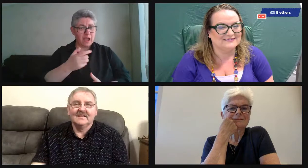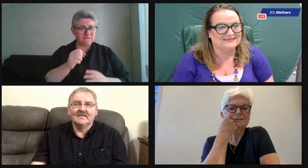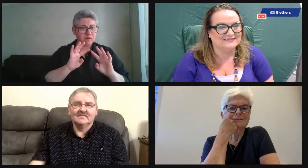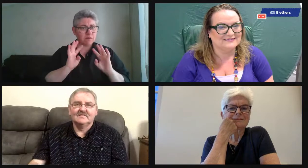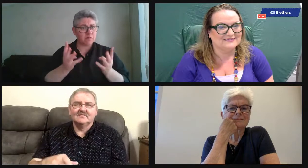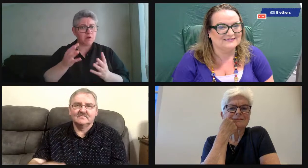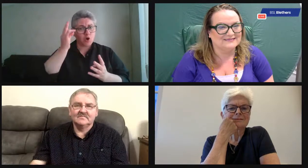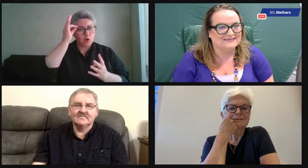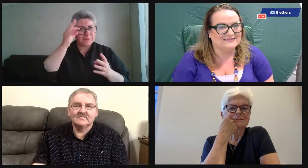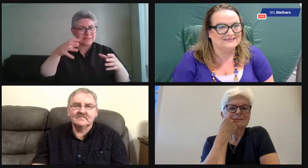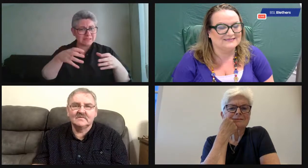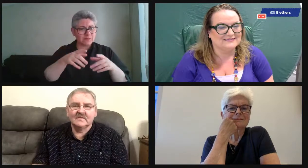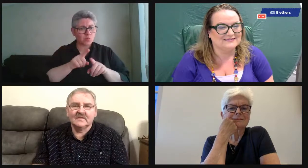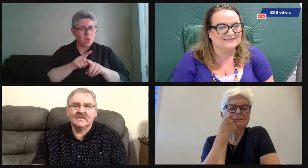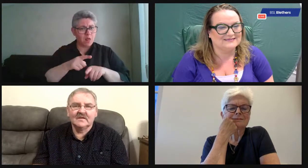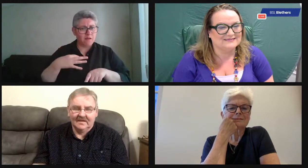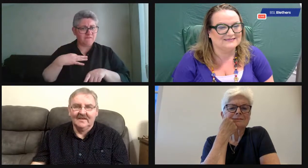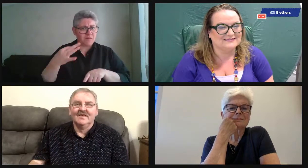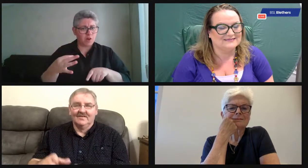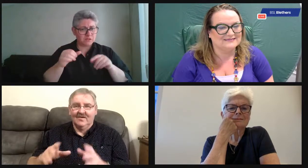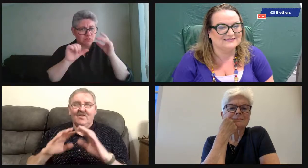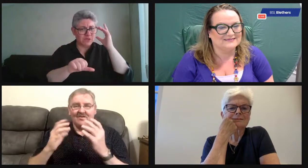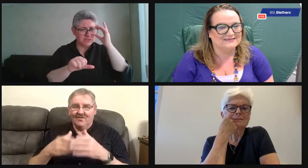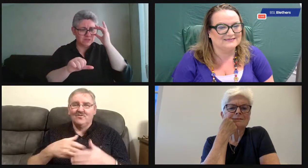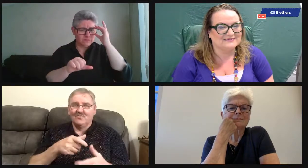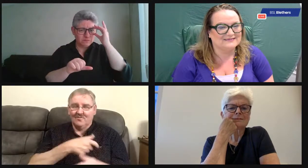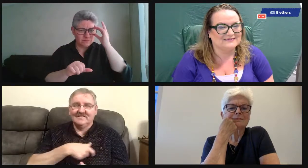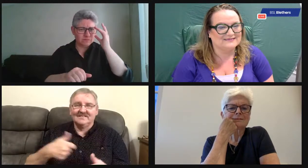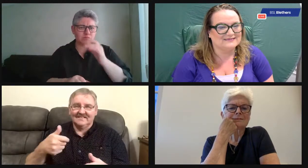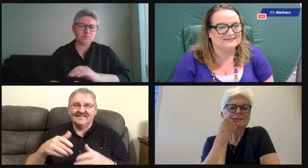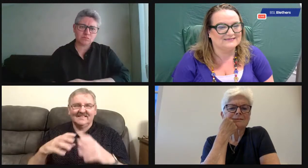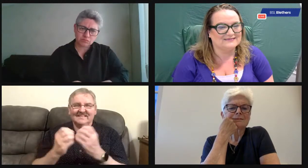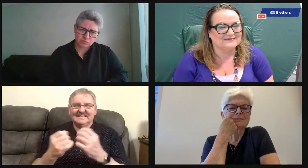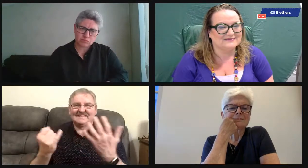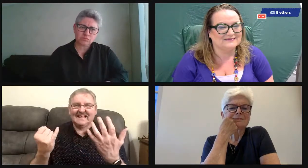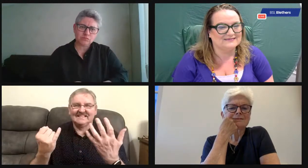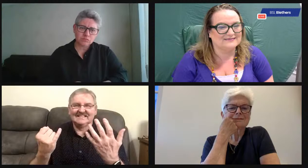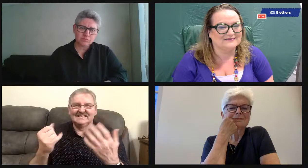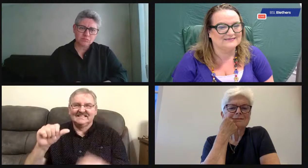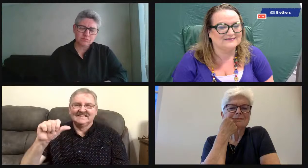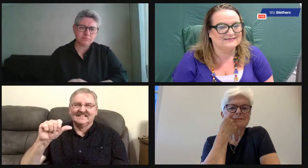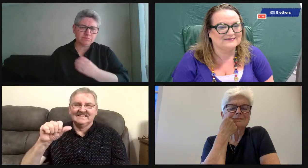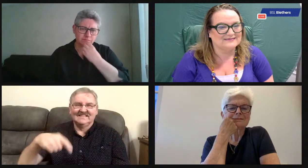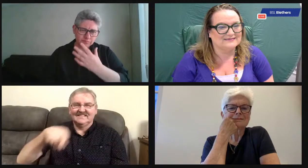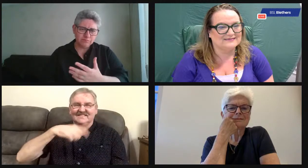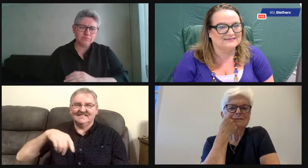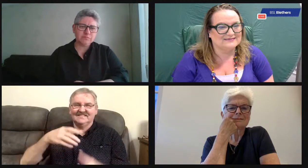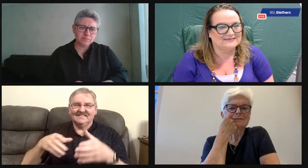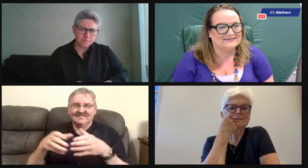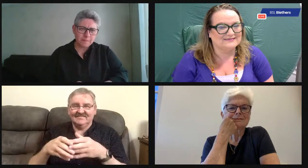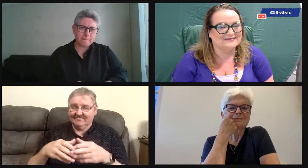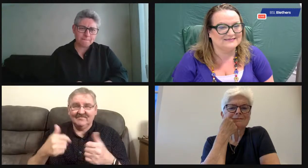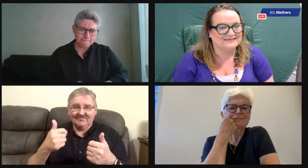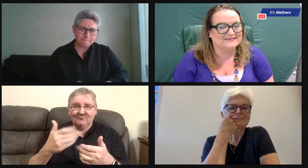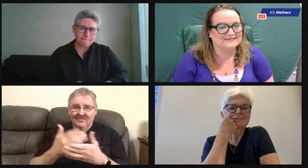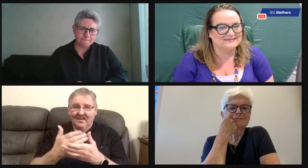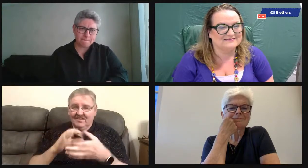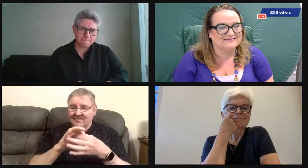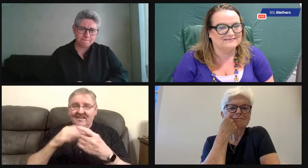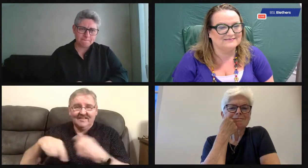that's been volunteering work. And have you enjoyed that? Have you been volunteering on committees as well? Yeah, there's six of us on the